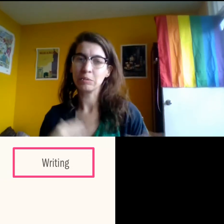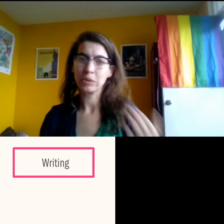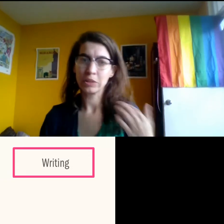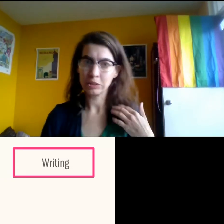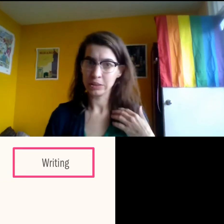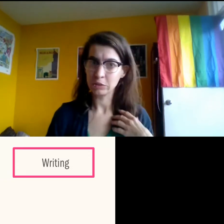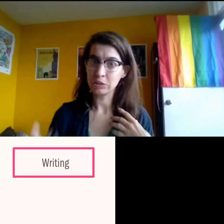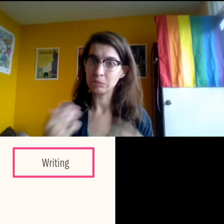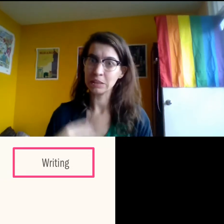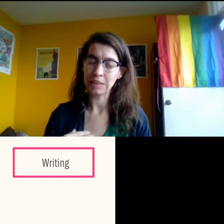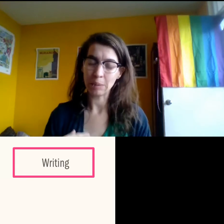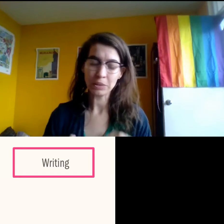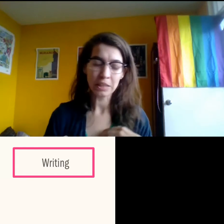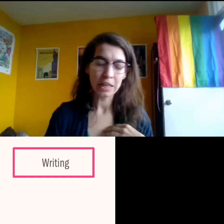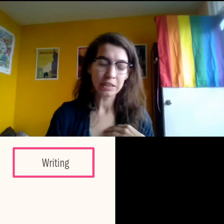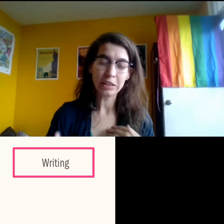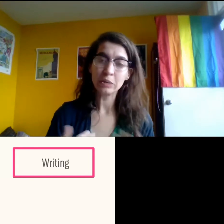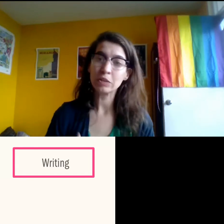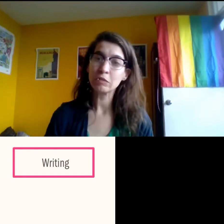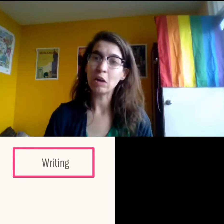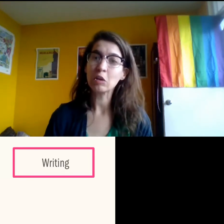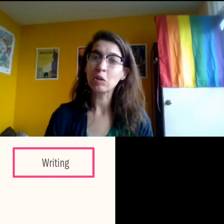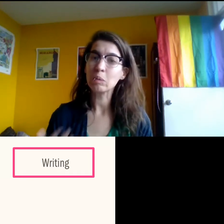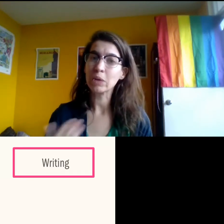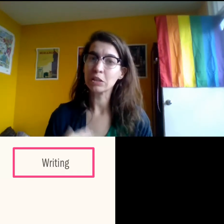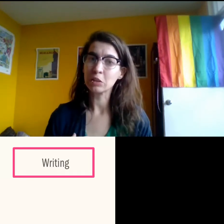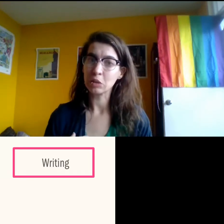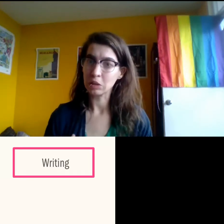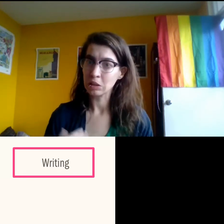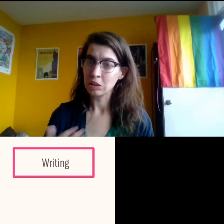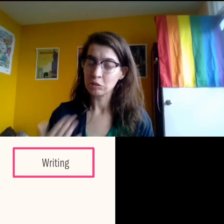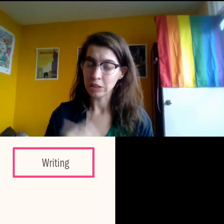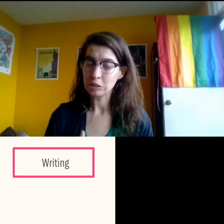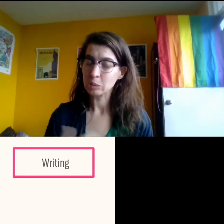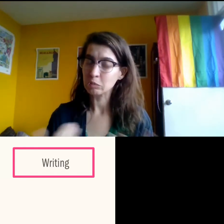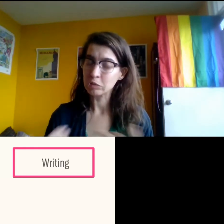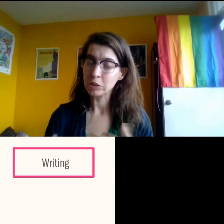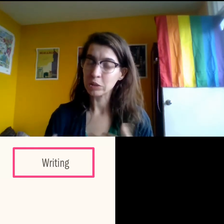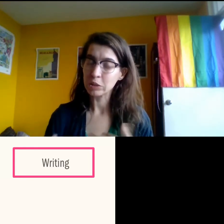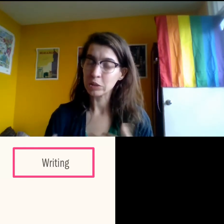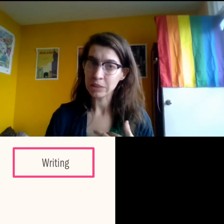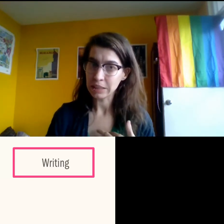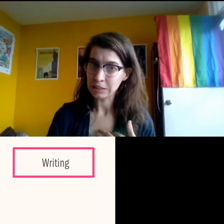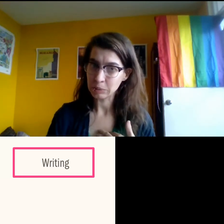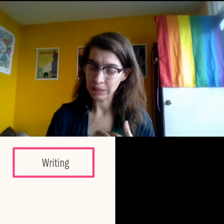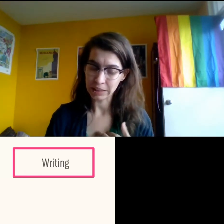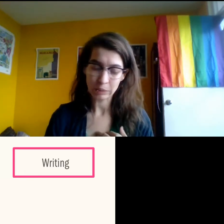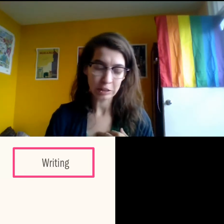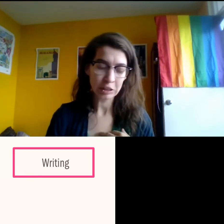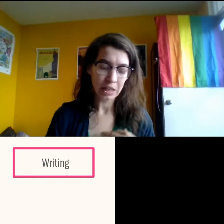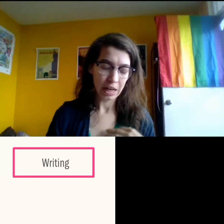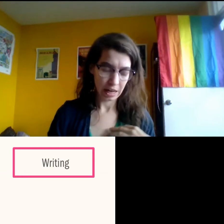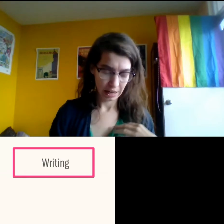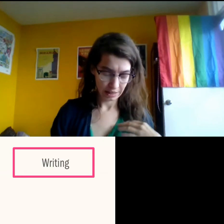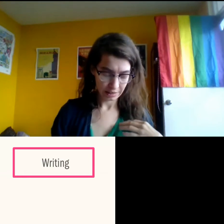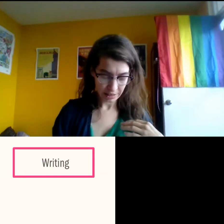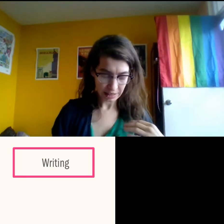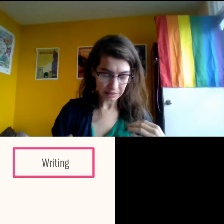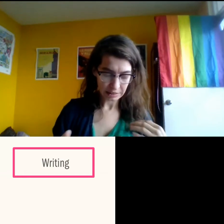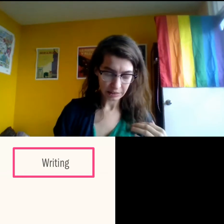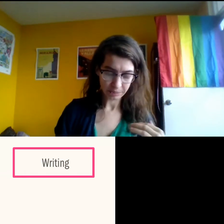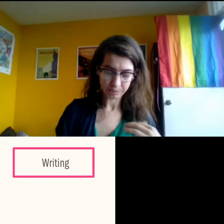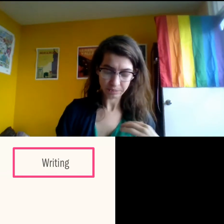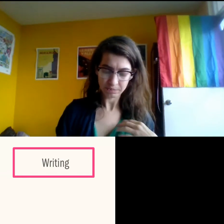I'm going to give you some steps that you can follow when you're trying to rework something into plain language. Uh,